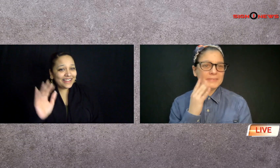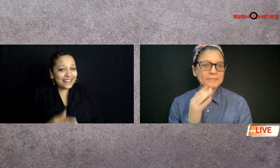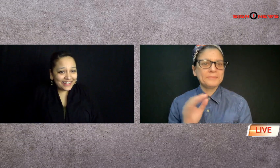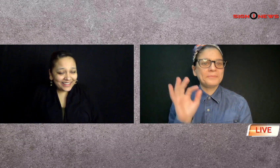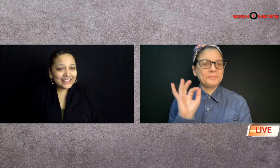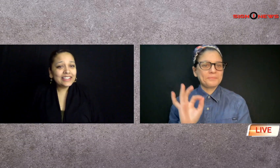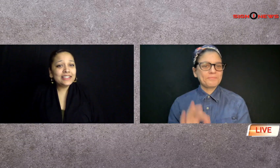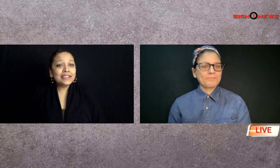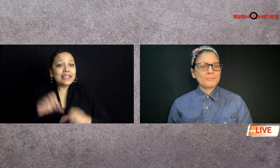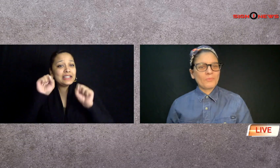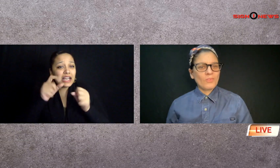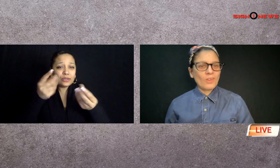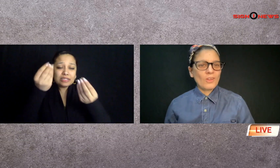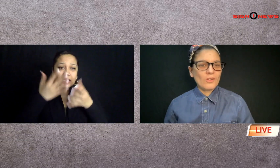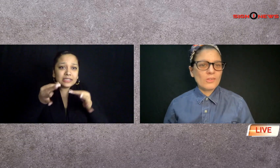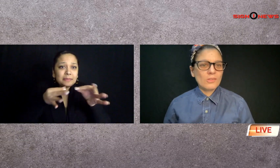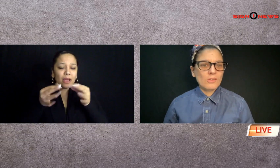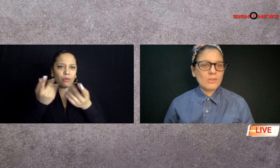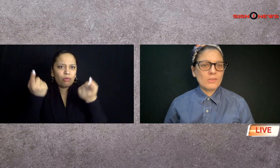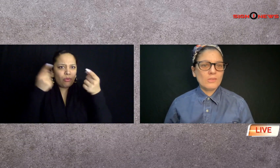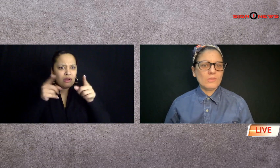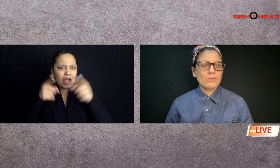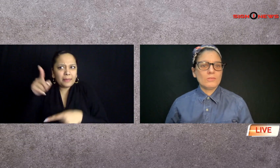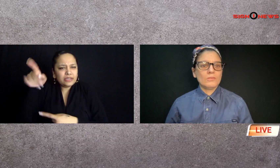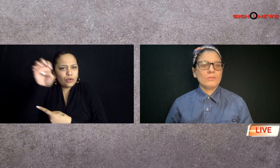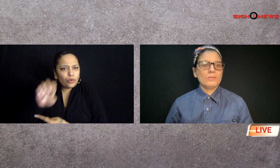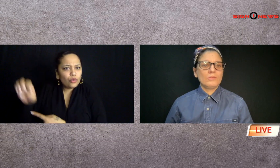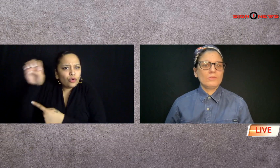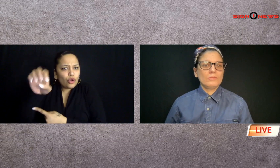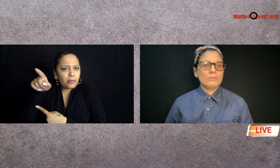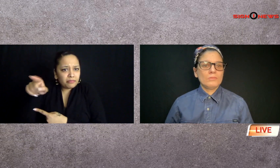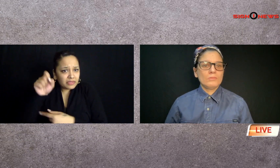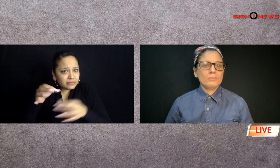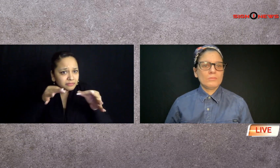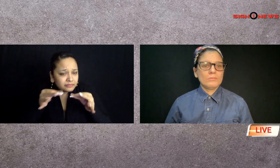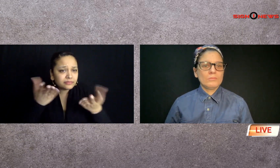can you explain what's happening in Europe right